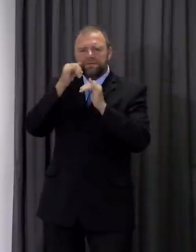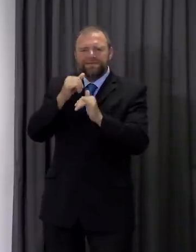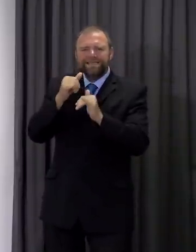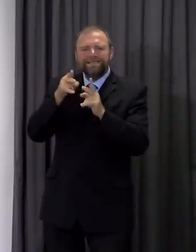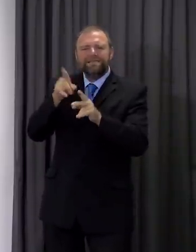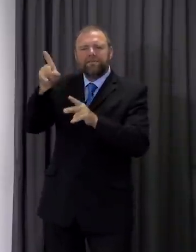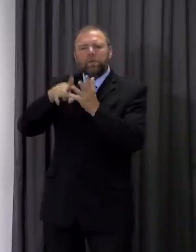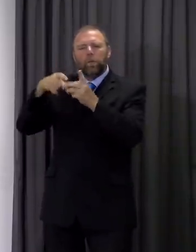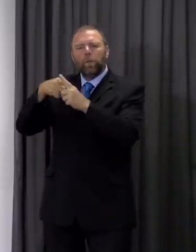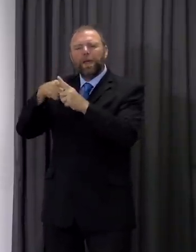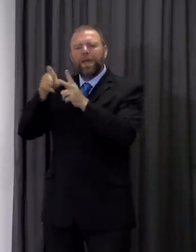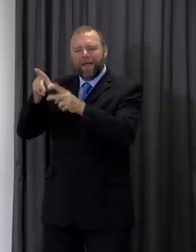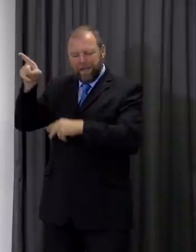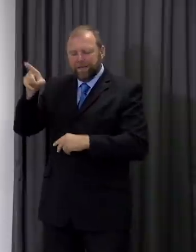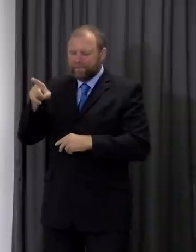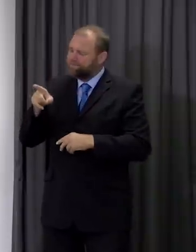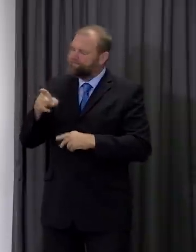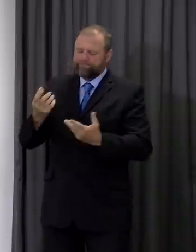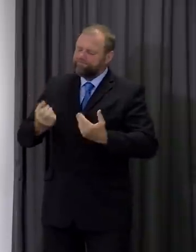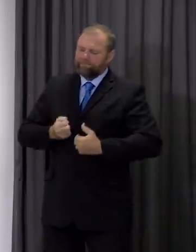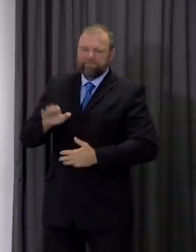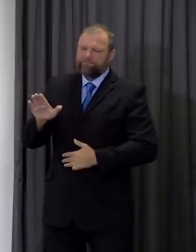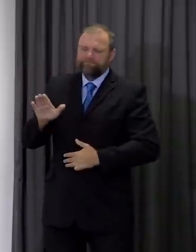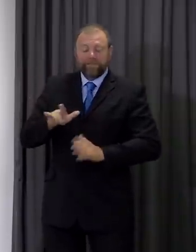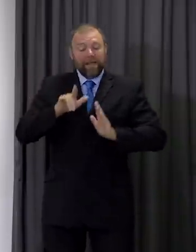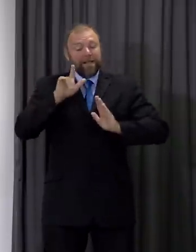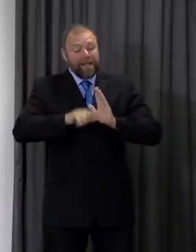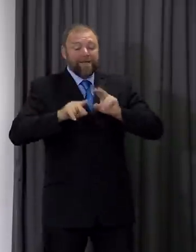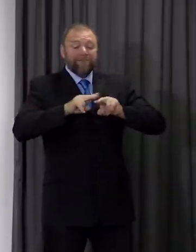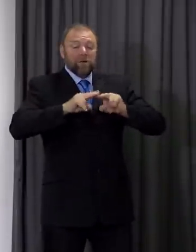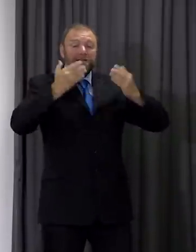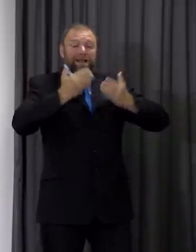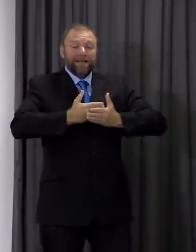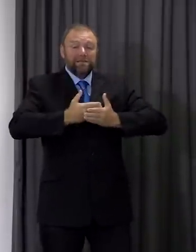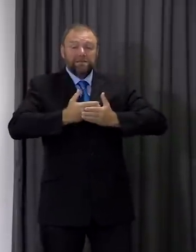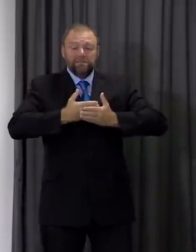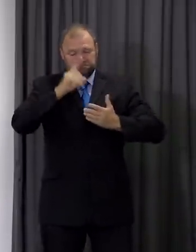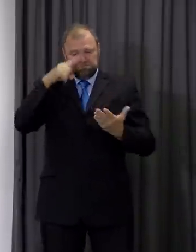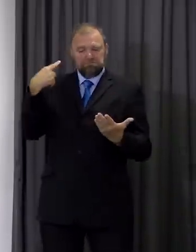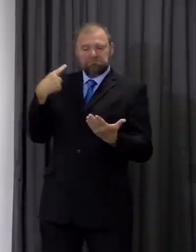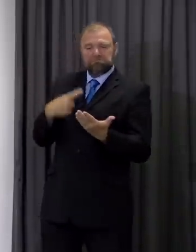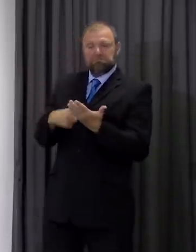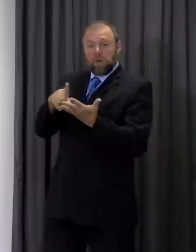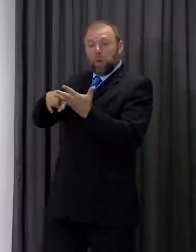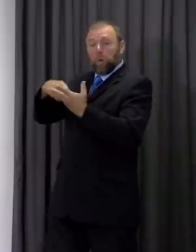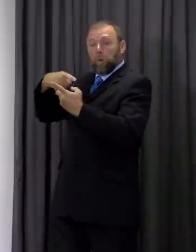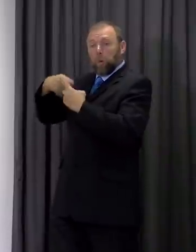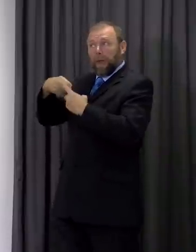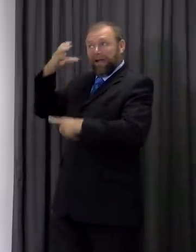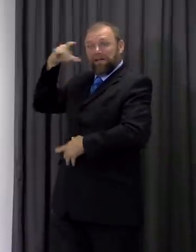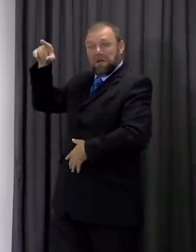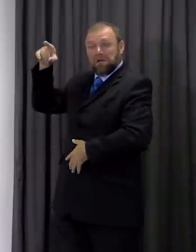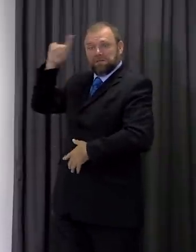isn't acceptable. Late on Friday night, a unilateral decision was made within the UK government to reduce